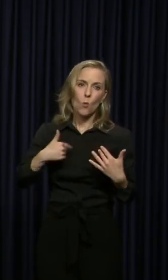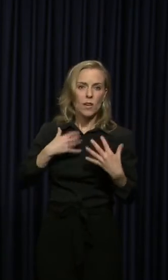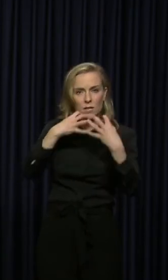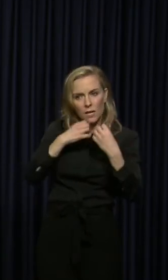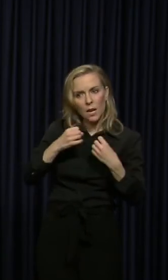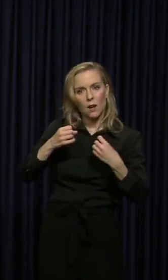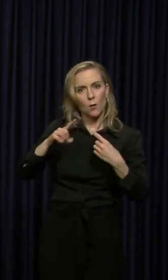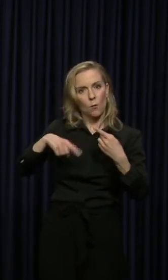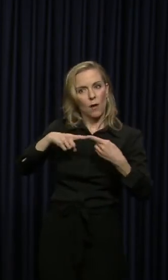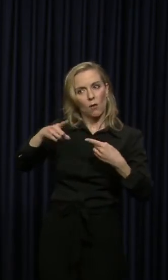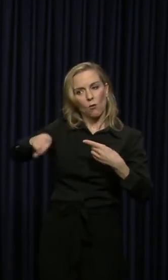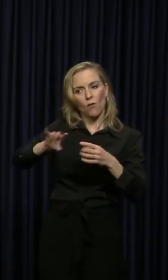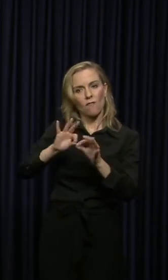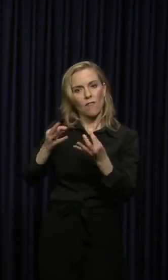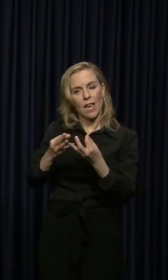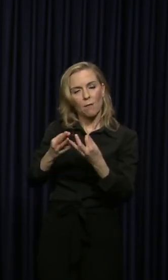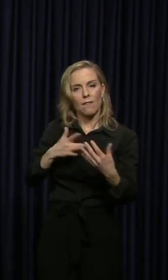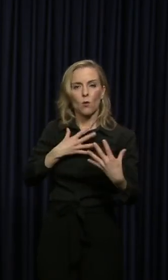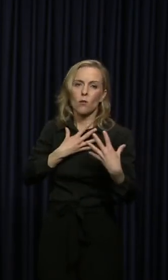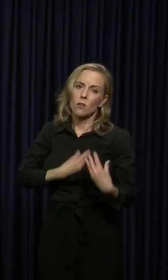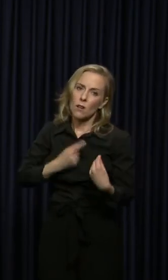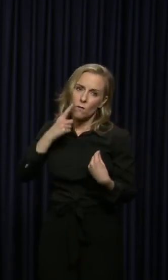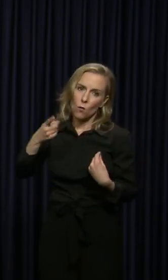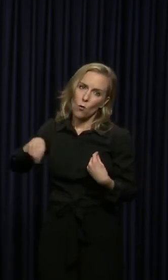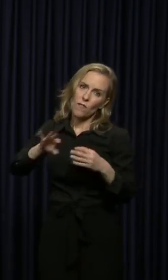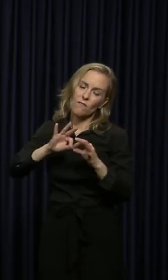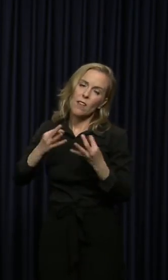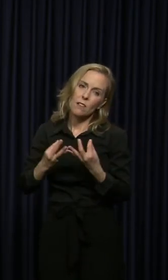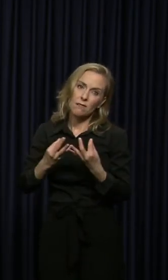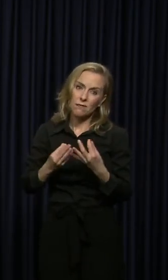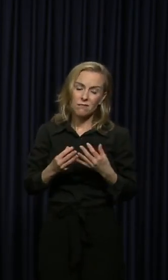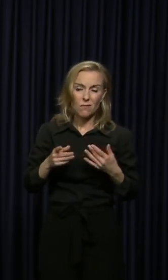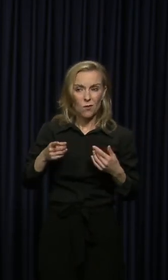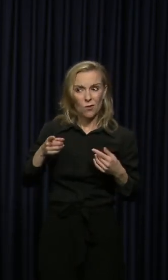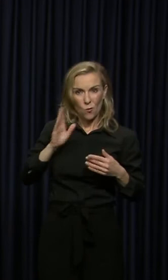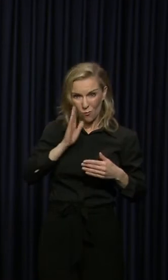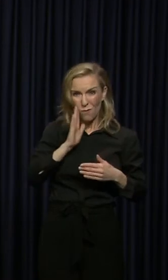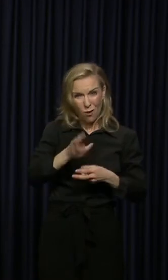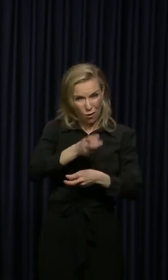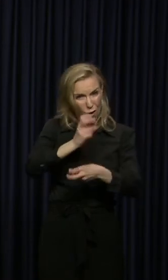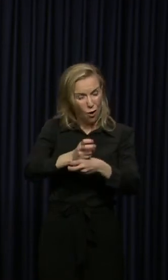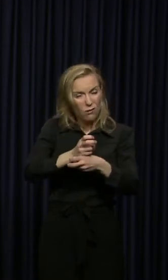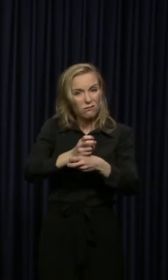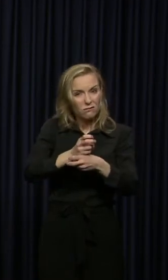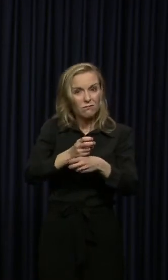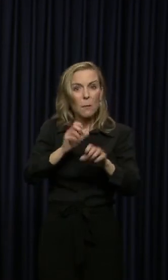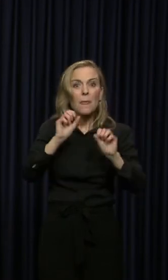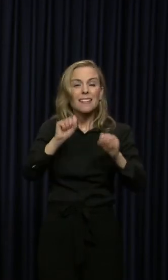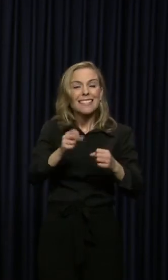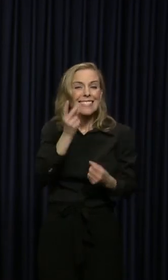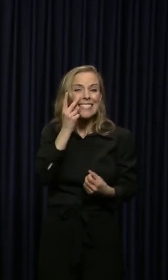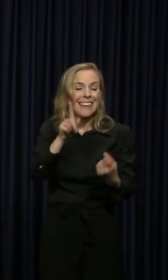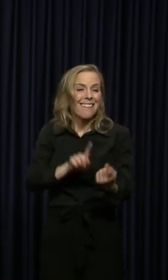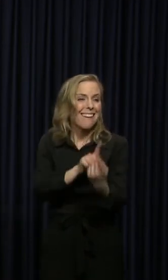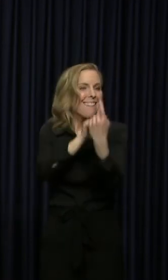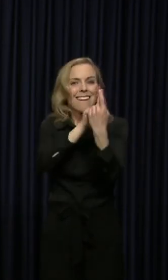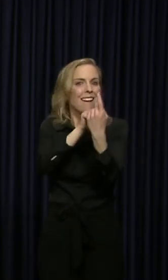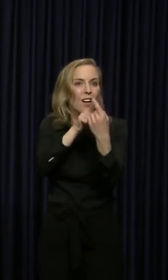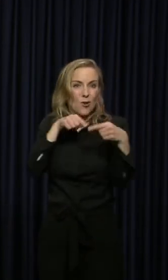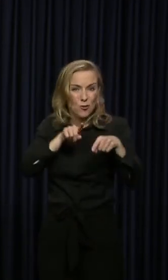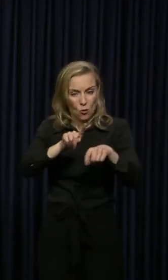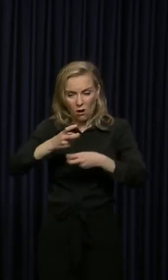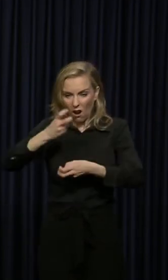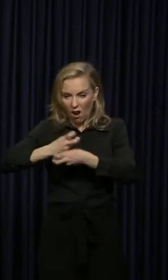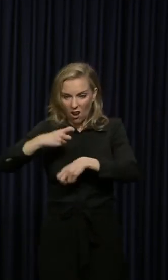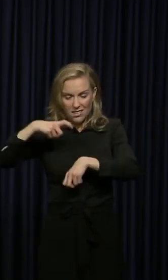much about them and that even going through this when it's going to be hard because you're not going to be able to see so many of your loved ones at a difficult